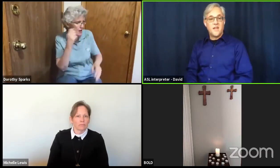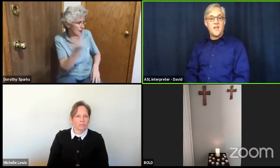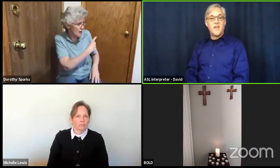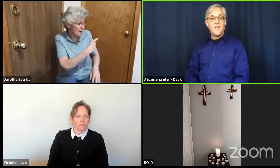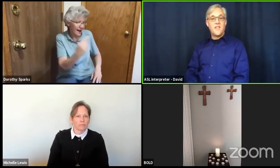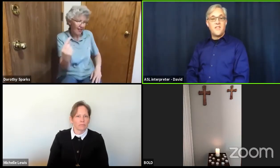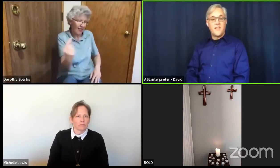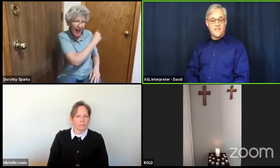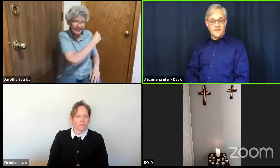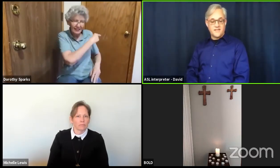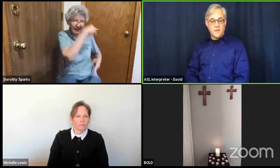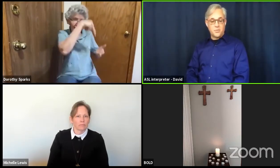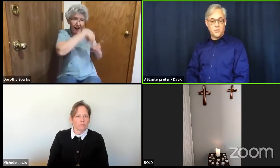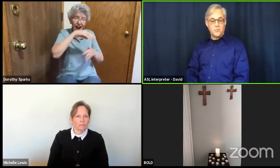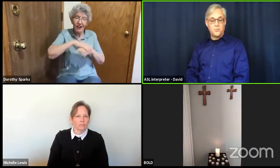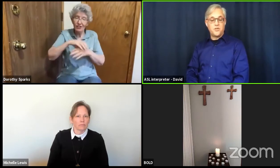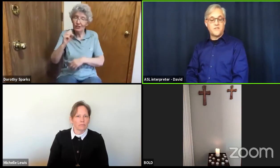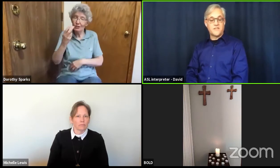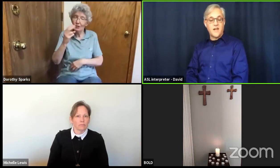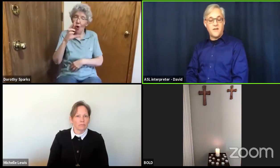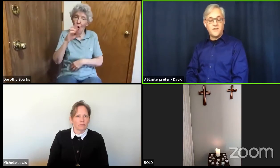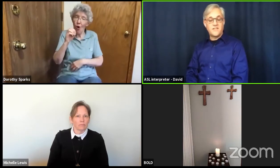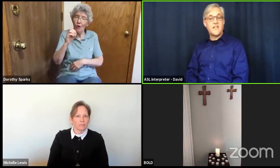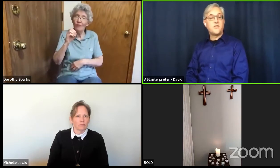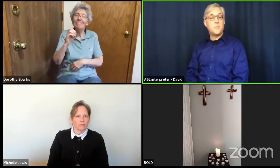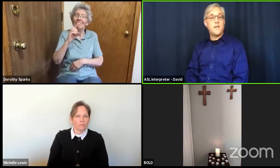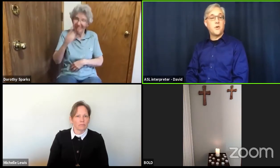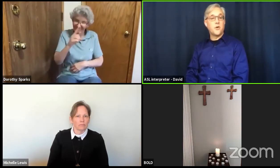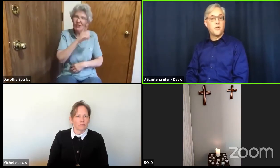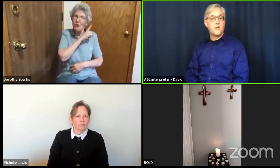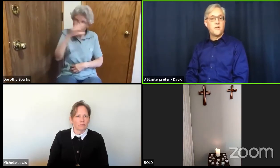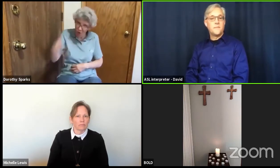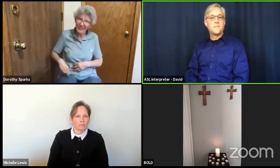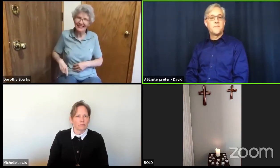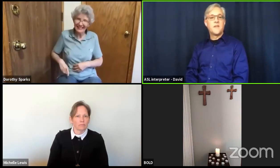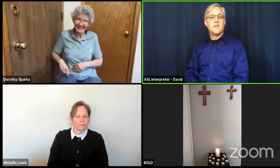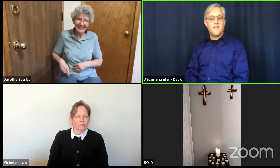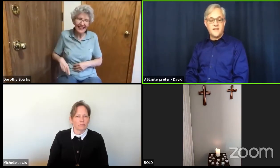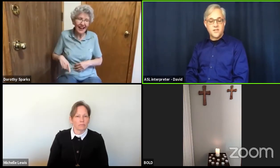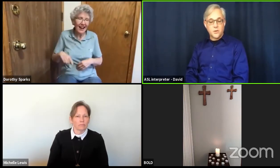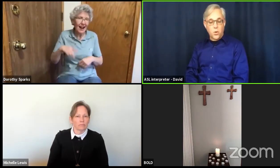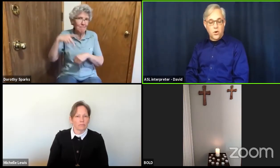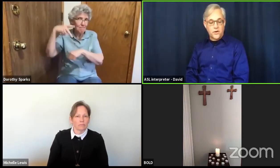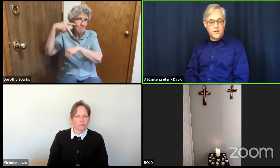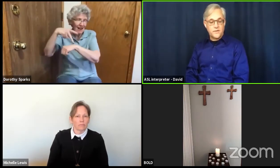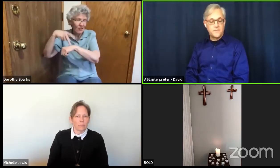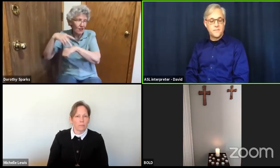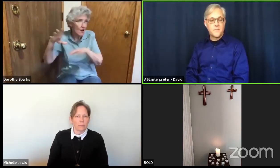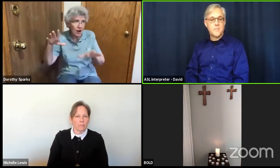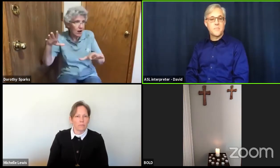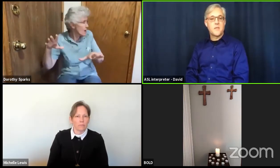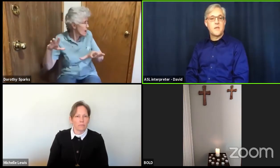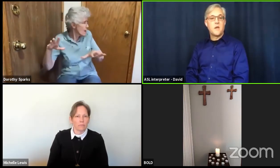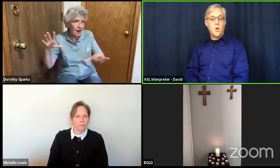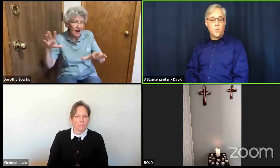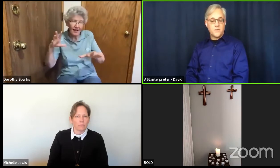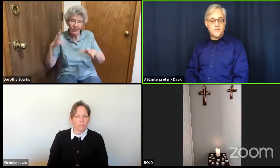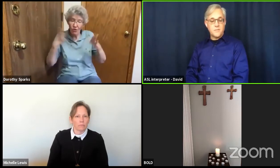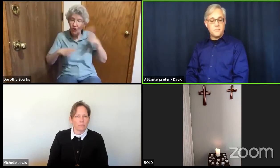Then the disciple, whom Jesus loved, said to Peter, it is the Lord. When Simon Peter heard it